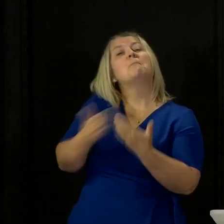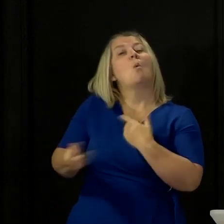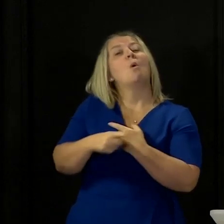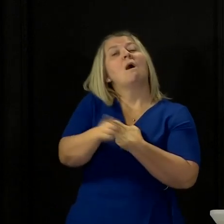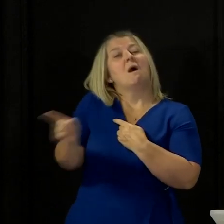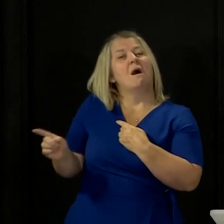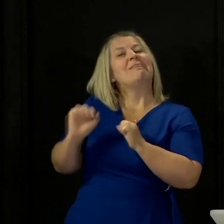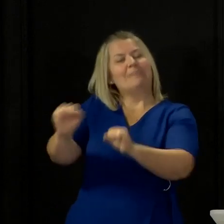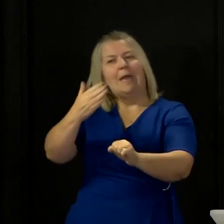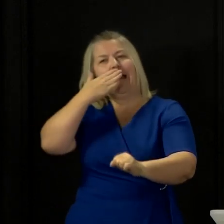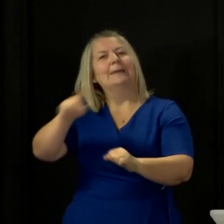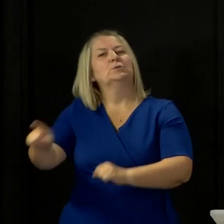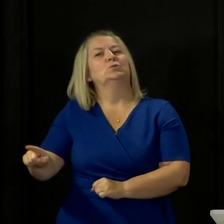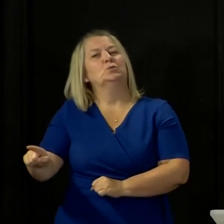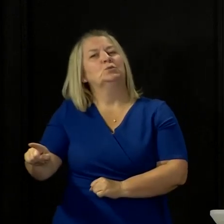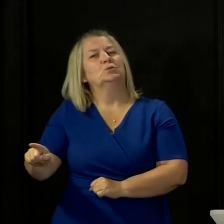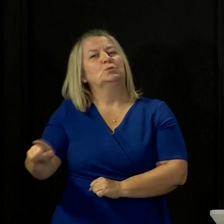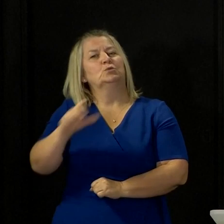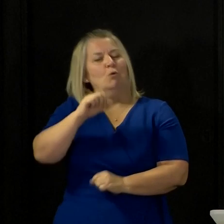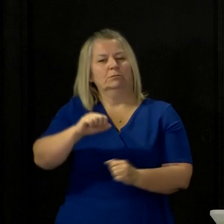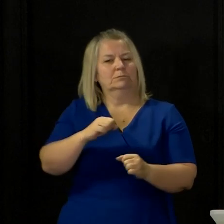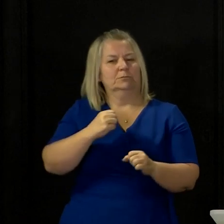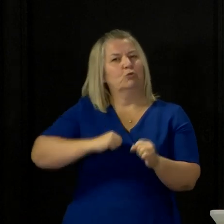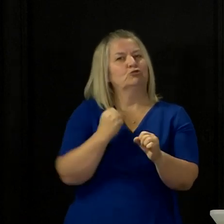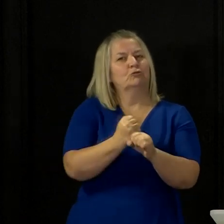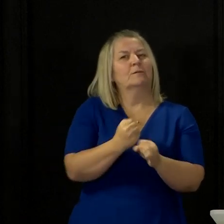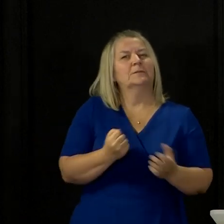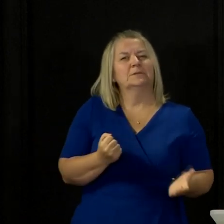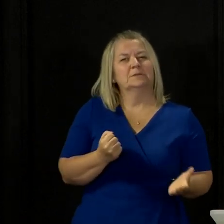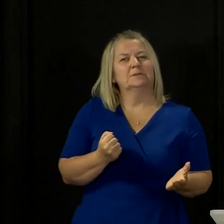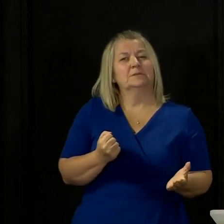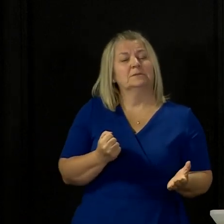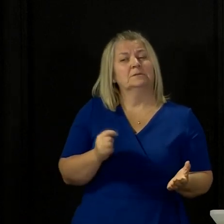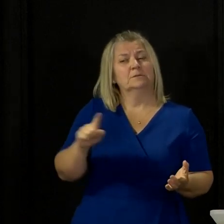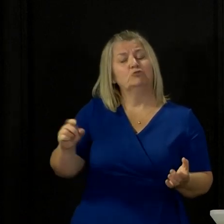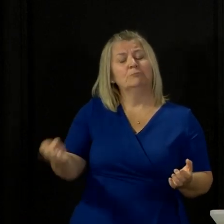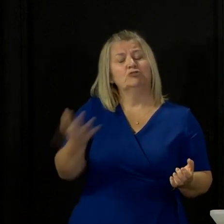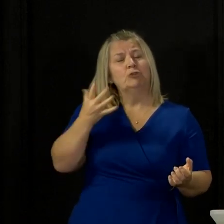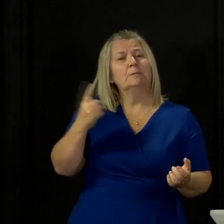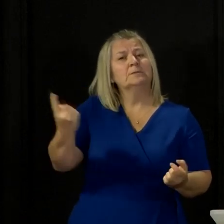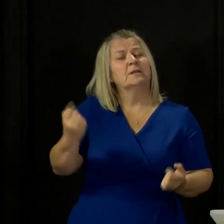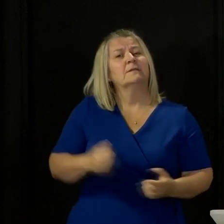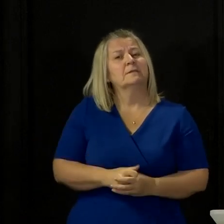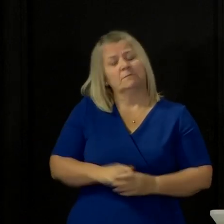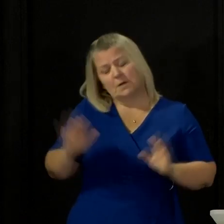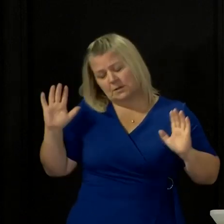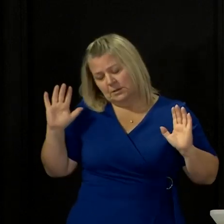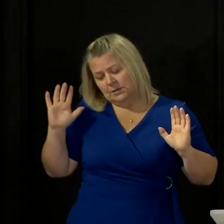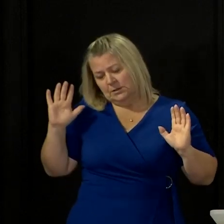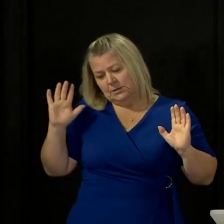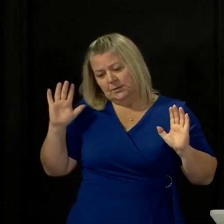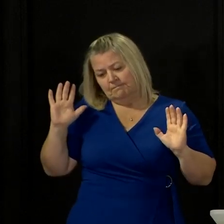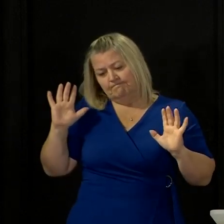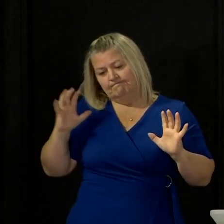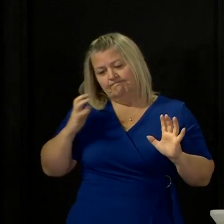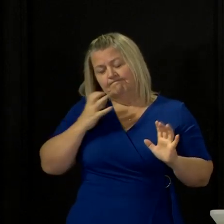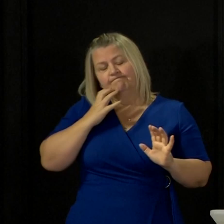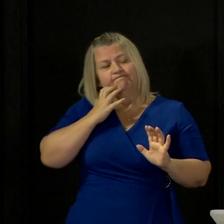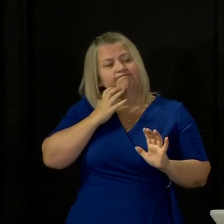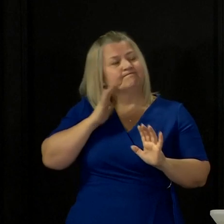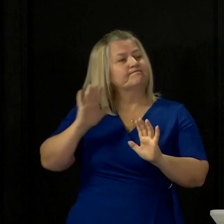or about the Scottish government. And I would say they should be ashamed of themselves, but I'm not entirely sure they have